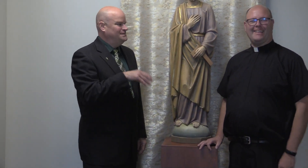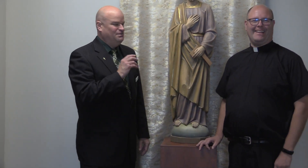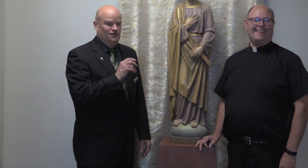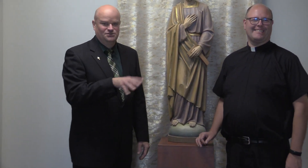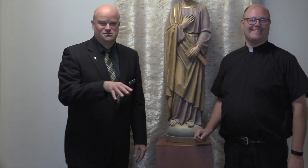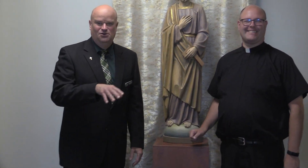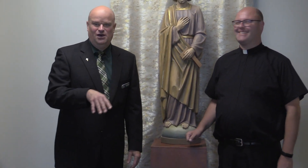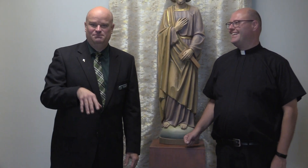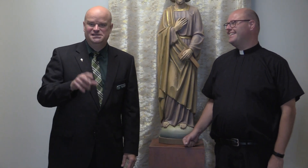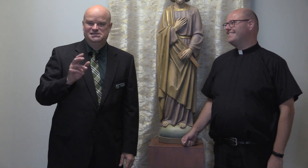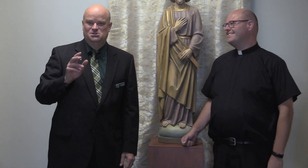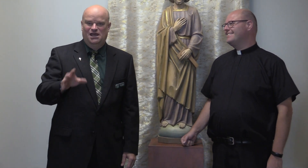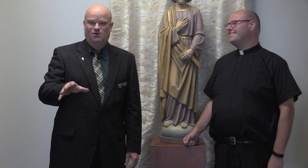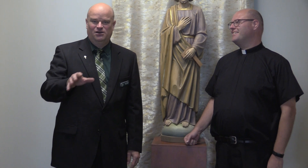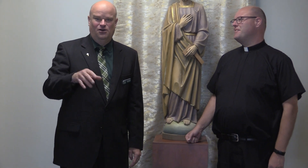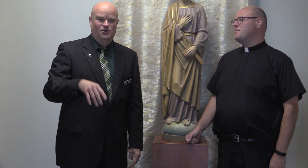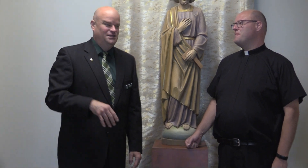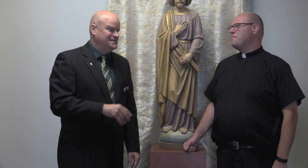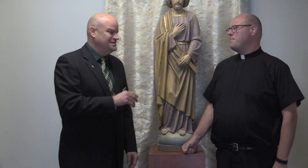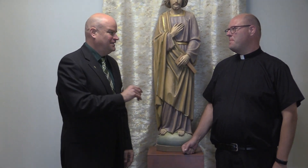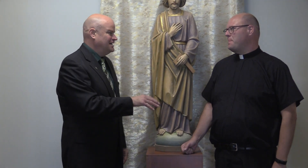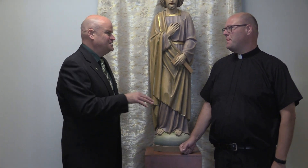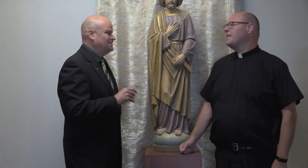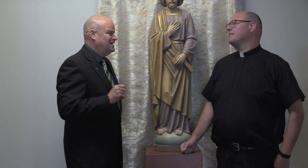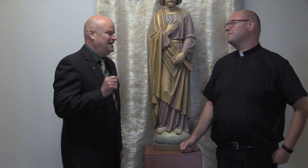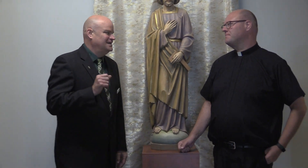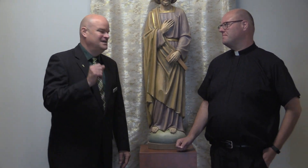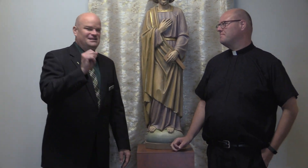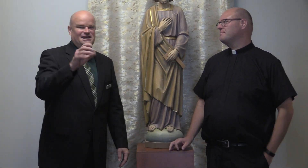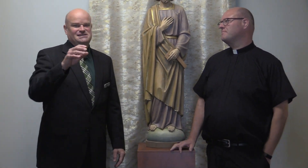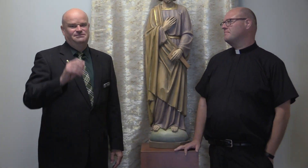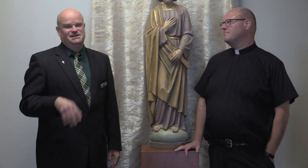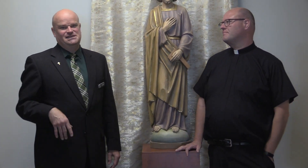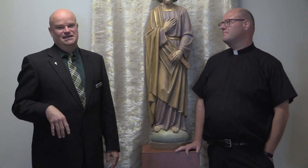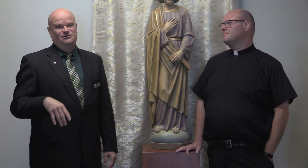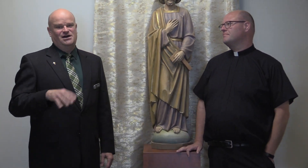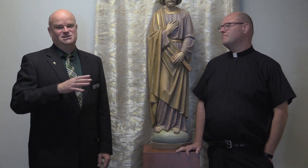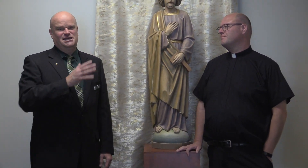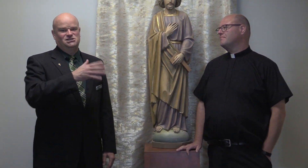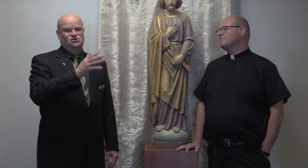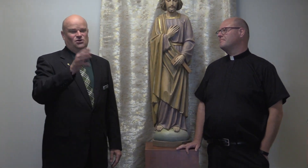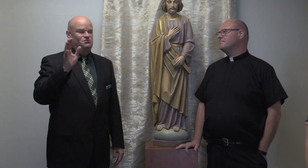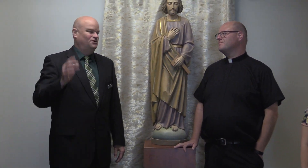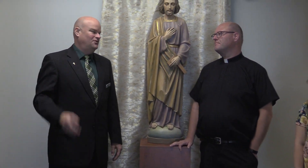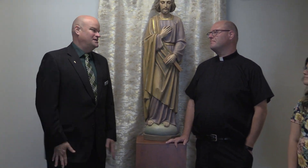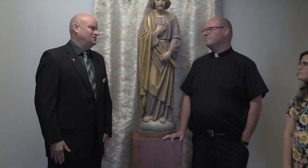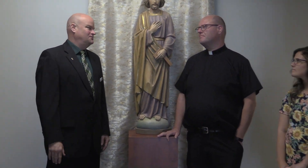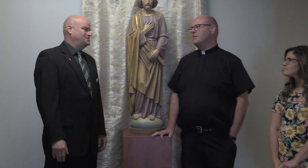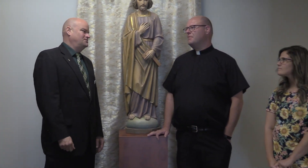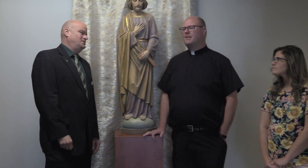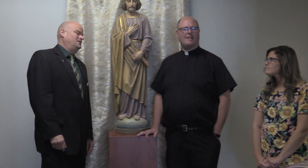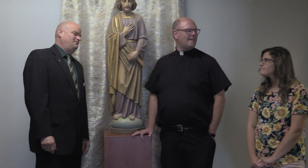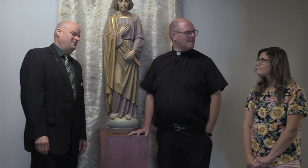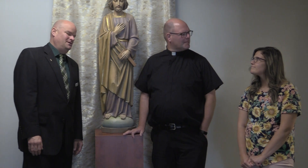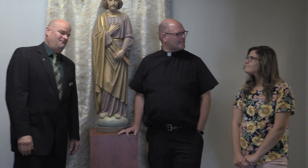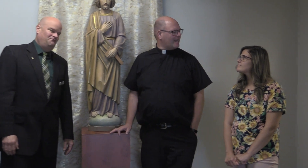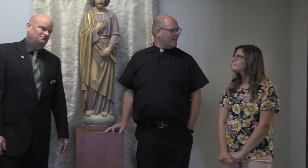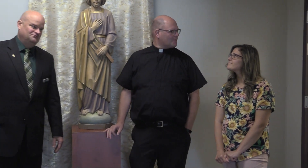to that. As pillars go up, they see drywall go in, they see the lights turn on, that's going to be exciting to watch that just grow and progress over the summer. Amen to that. Mrs. Stinegast,